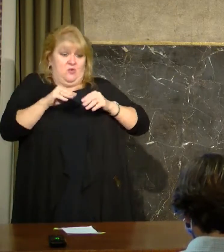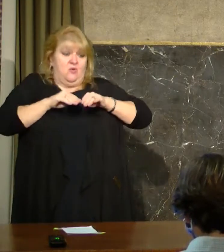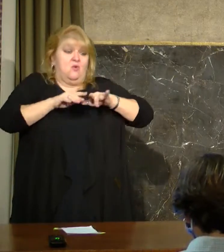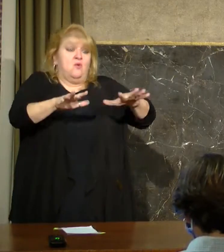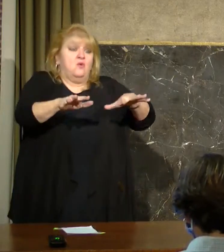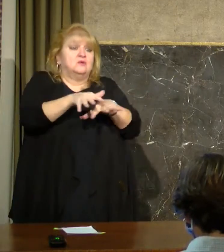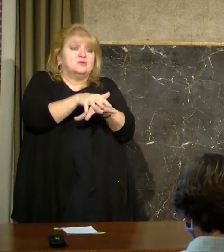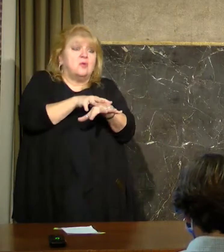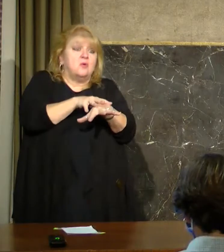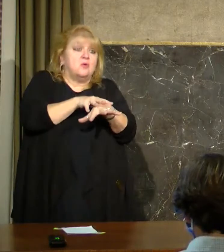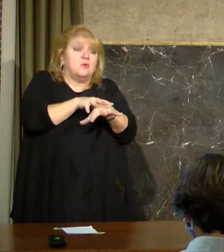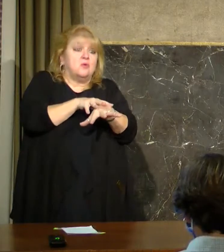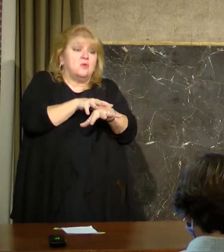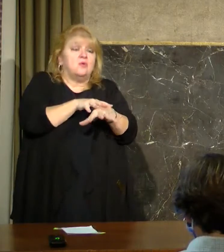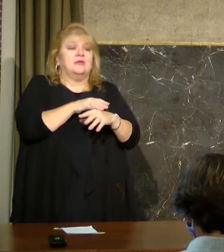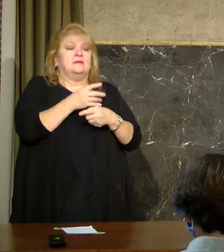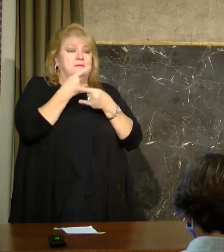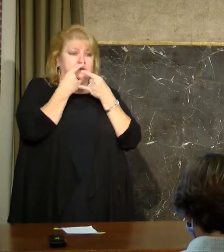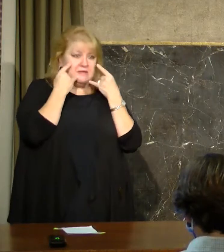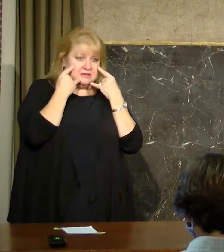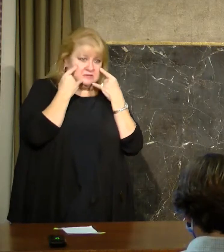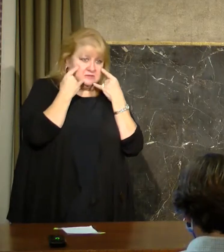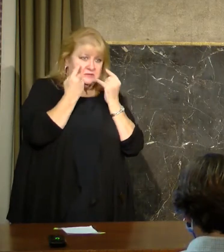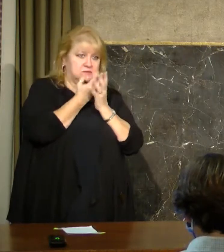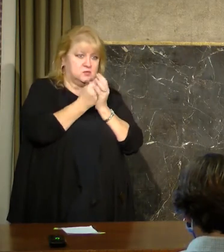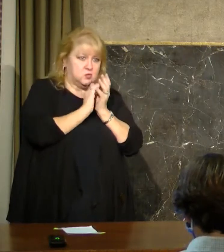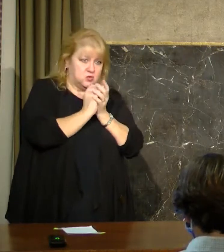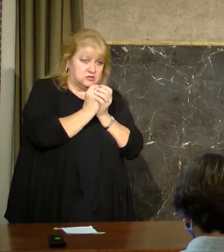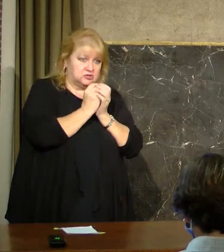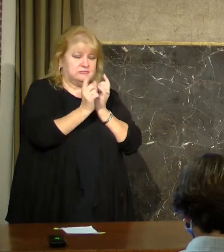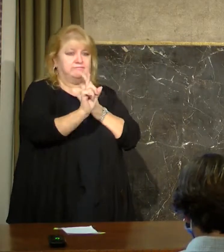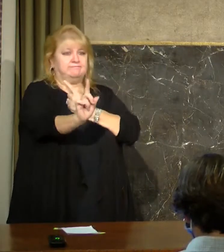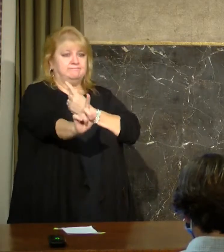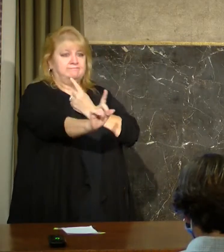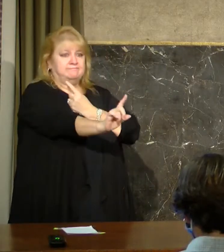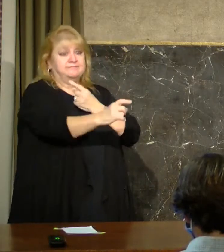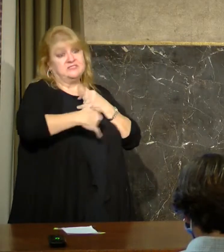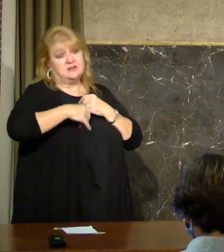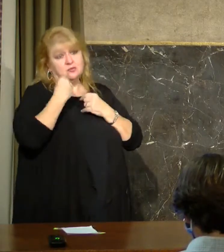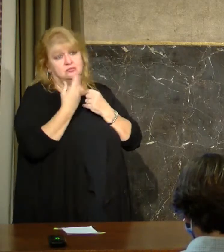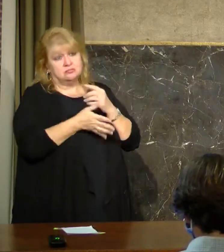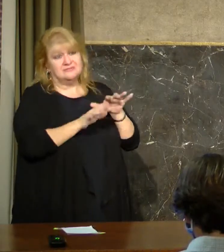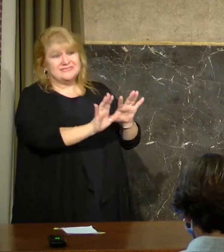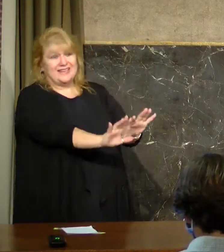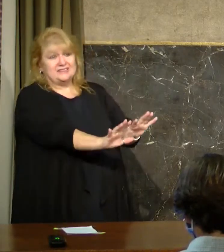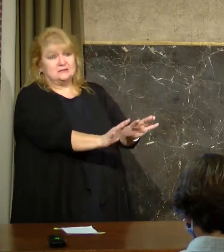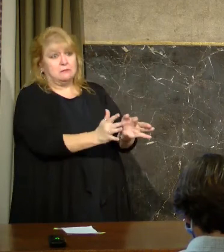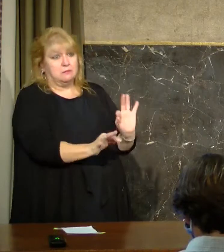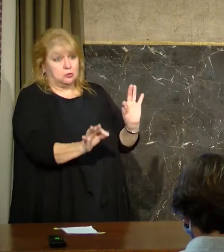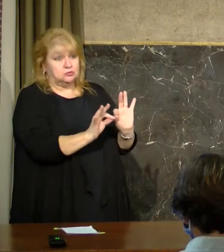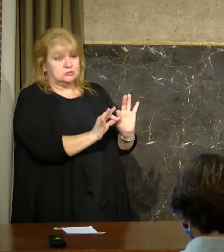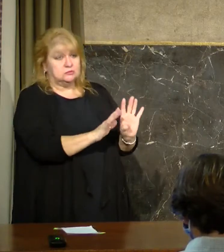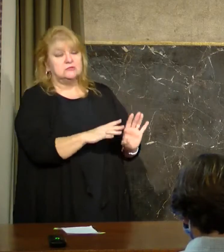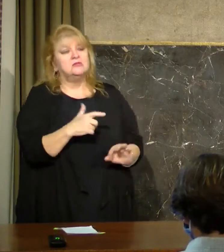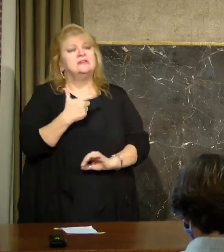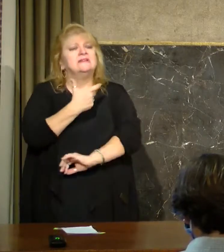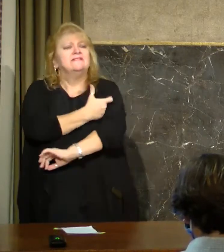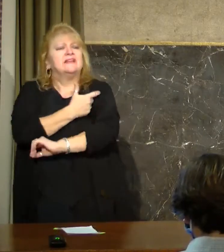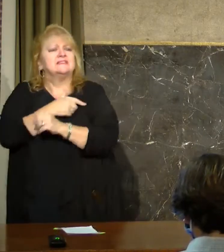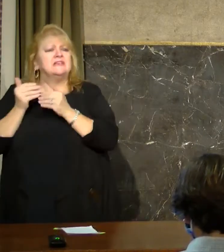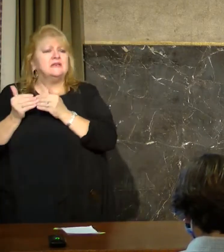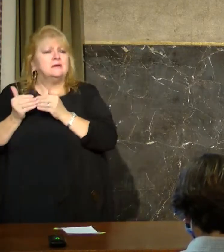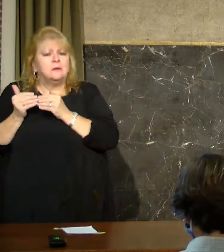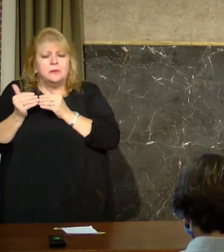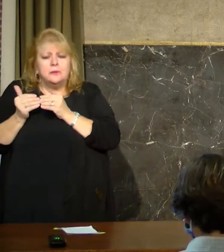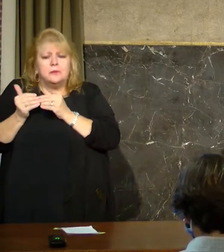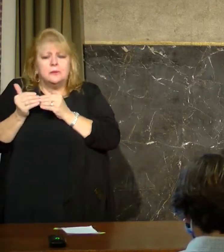up our vaccination program as quickly as possible, working with the ACIP recommendations coming from CDC to establish our priority